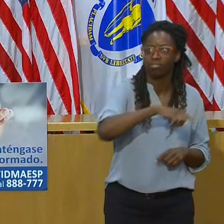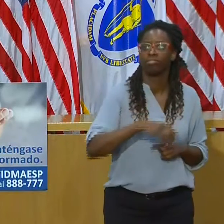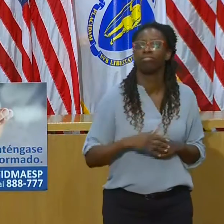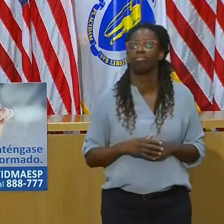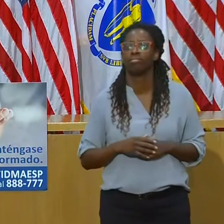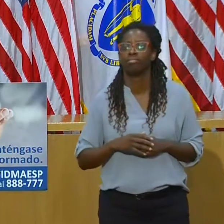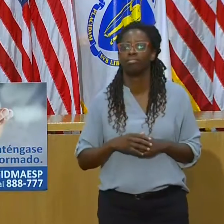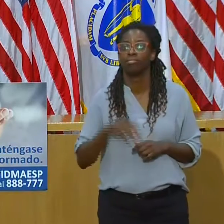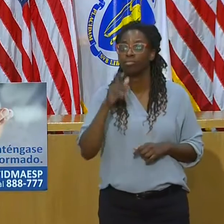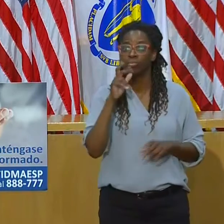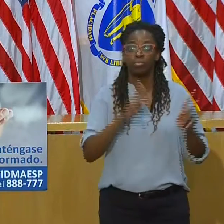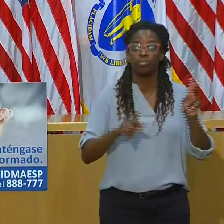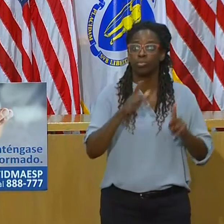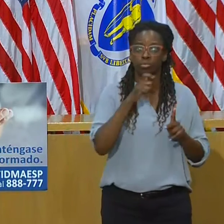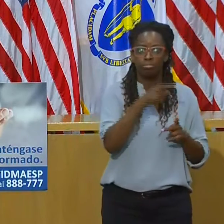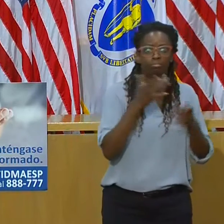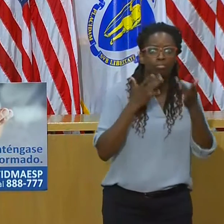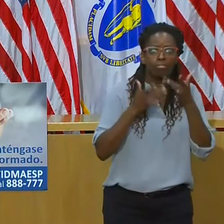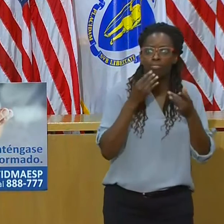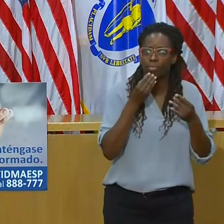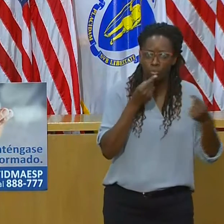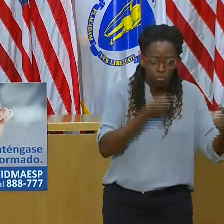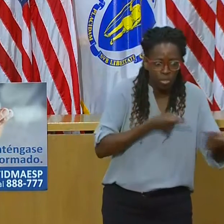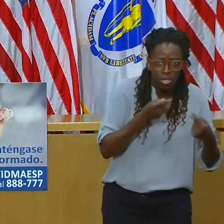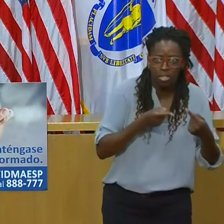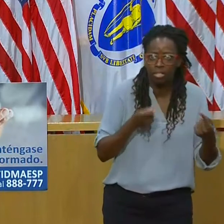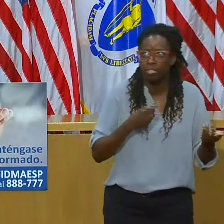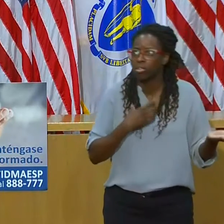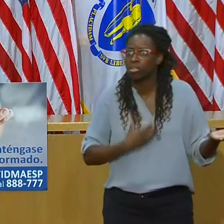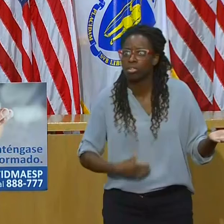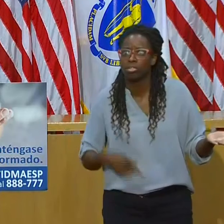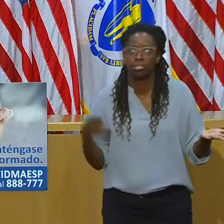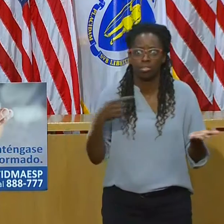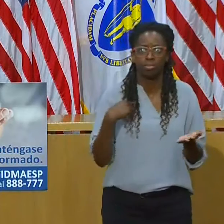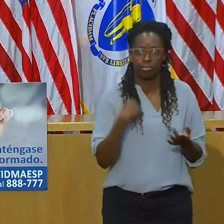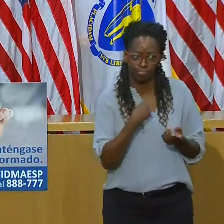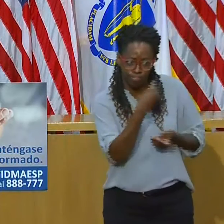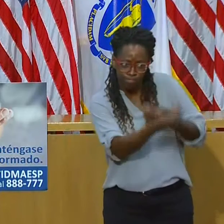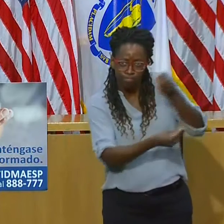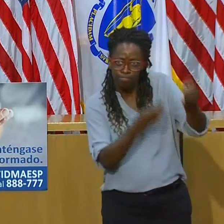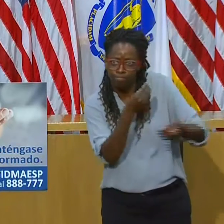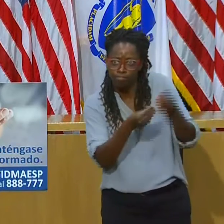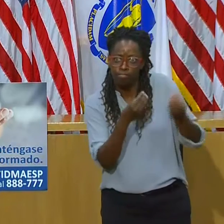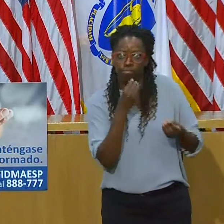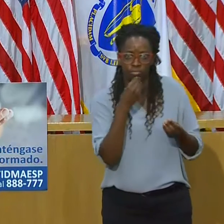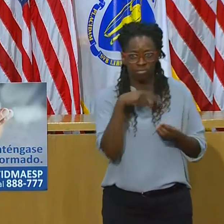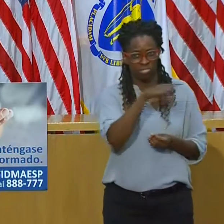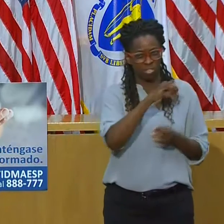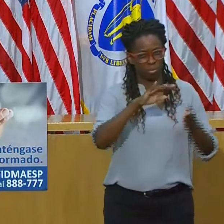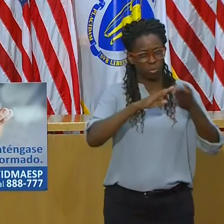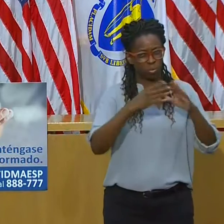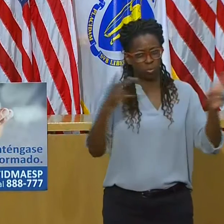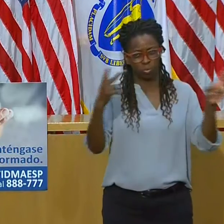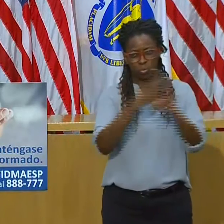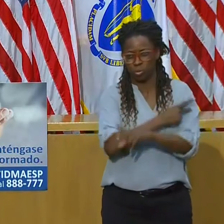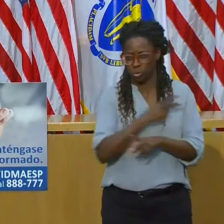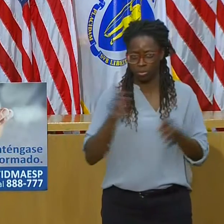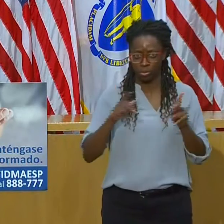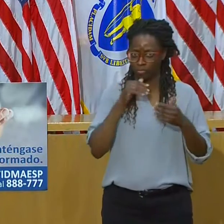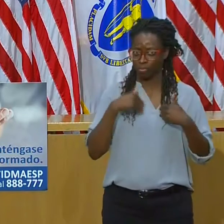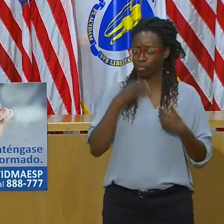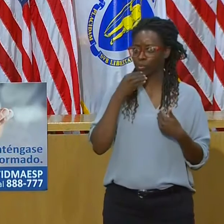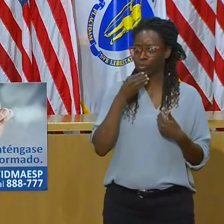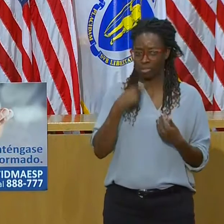food insecurity and who have also been disproportionately impacted. As a result, we made $56